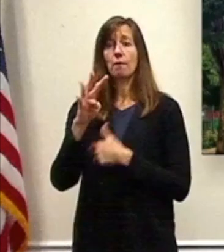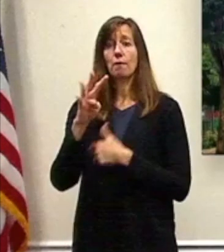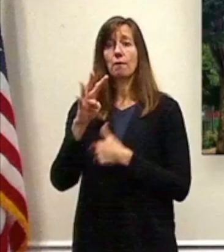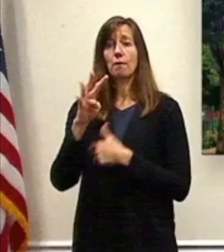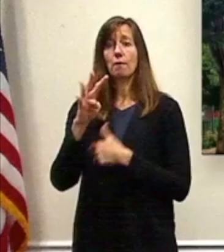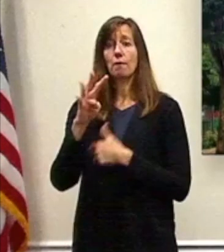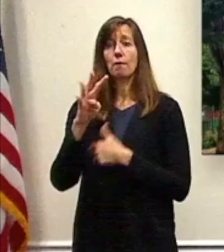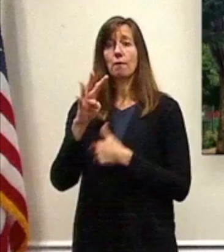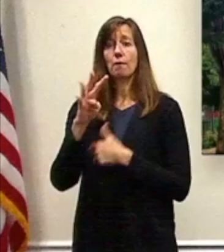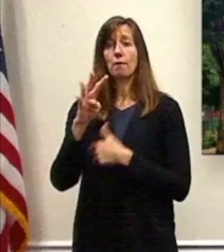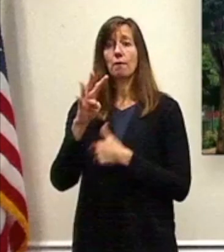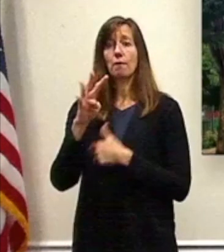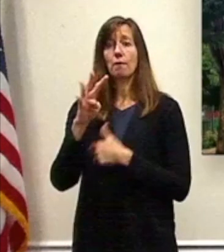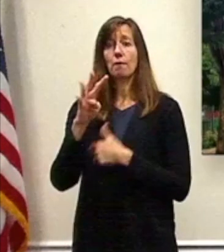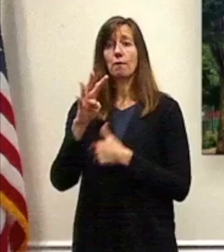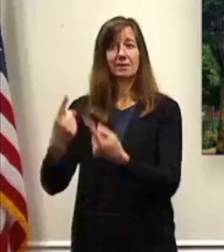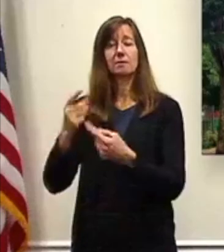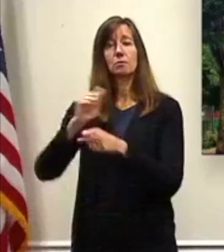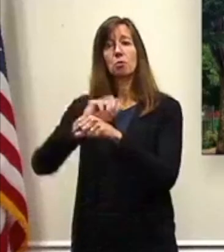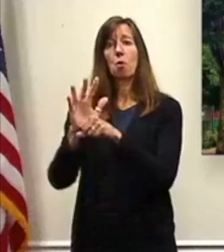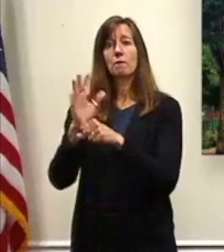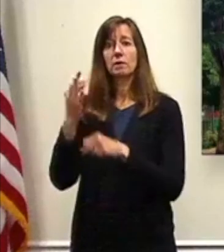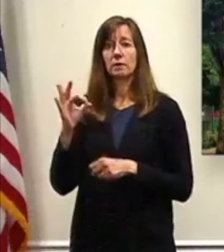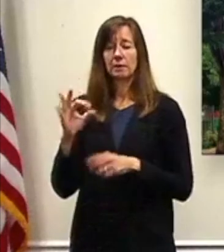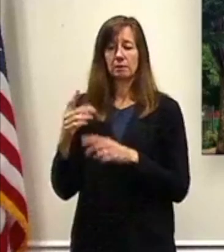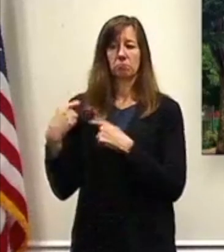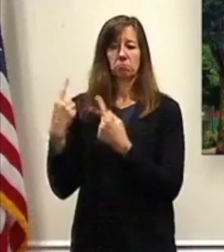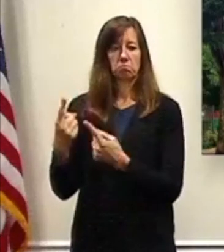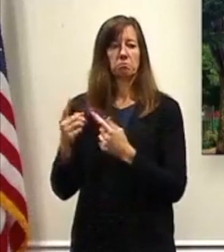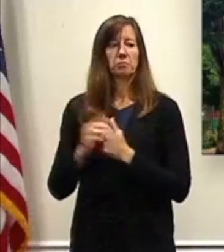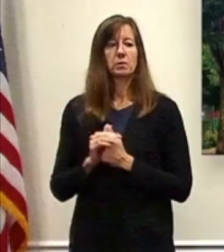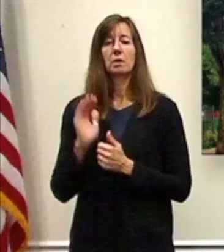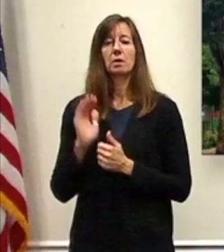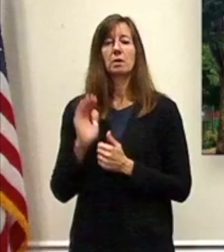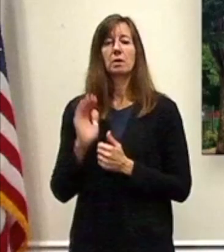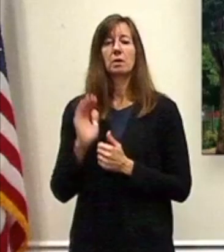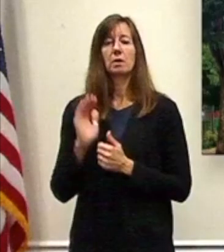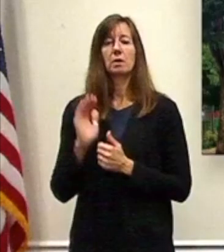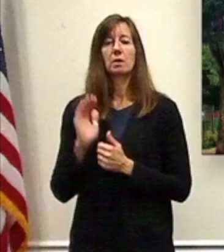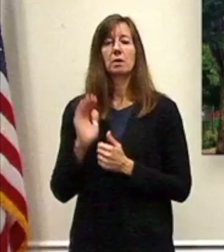and our response. And this is also our annual budget